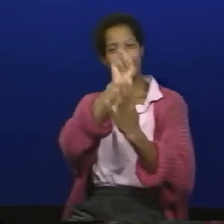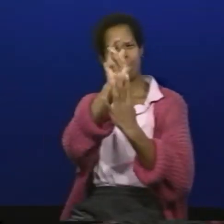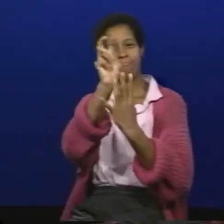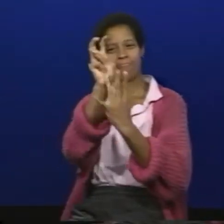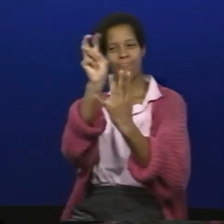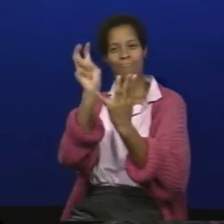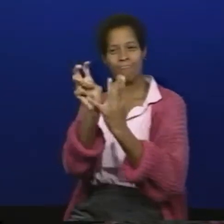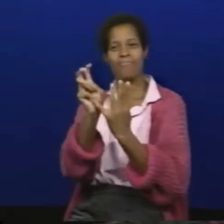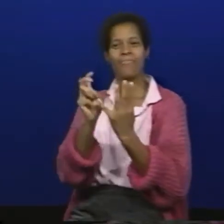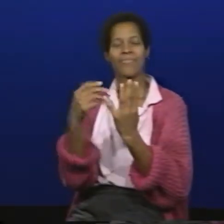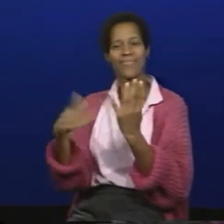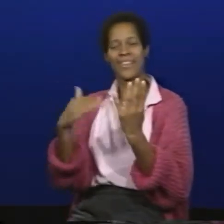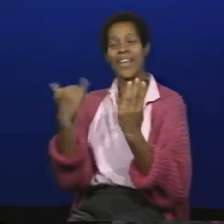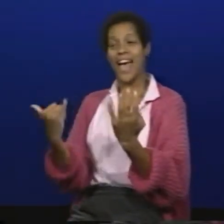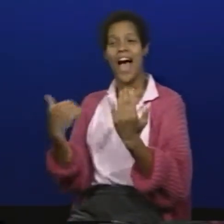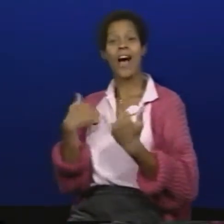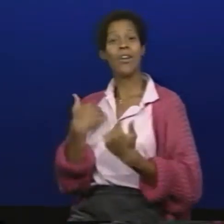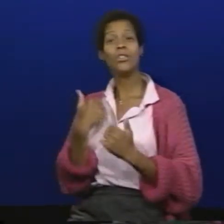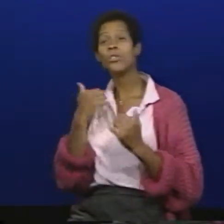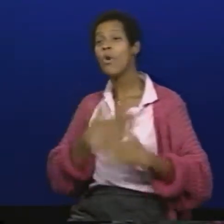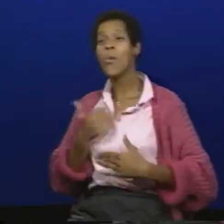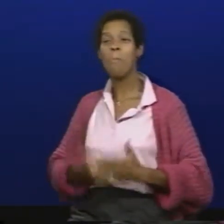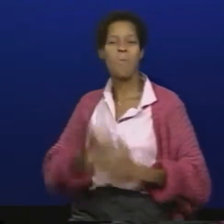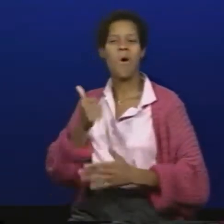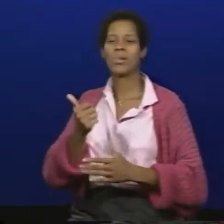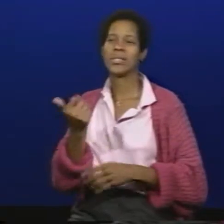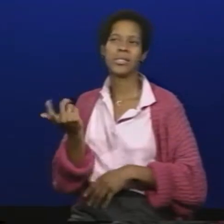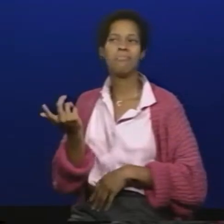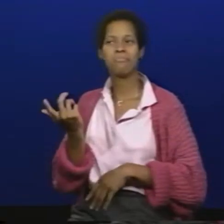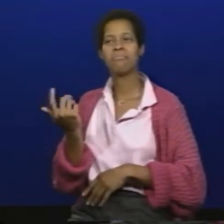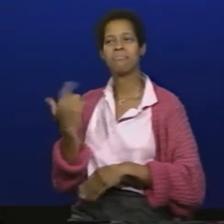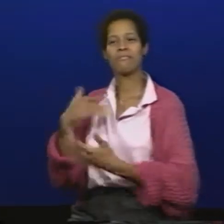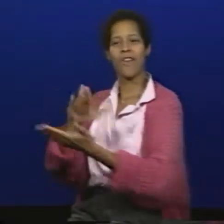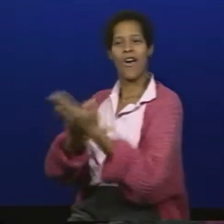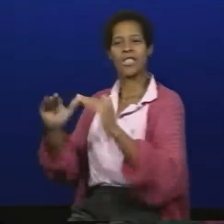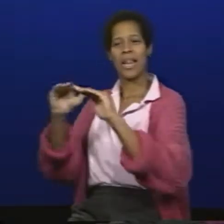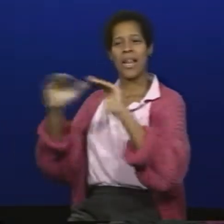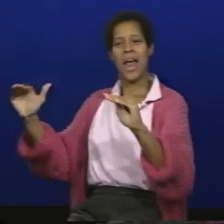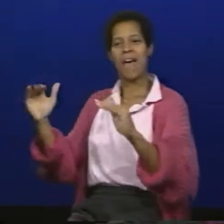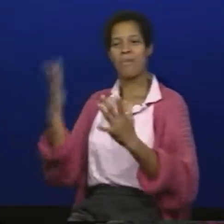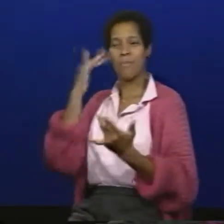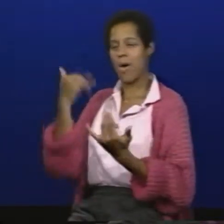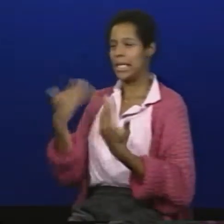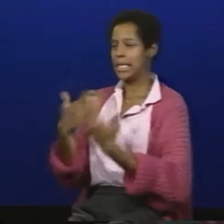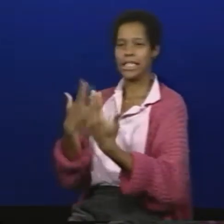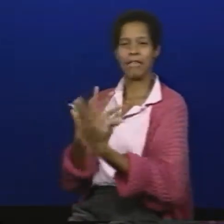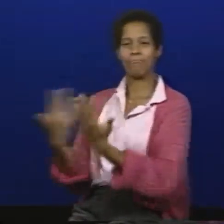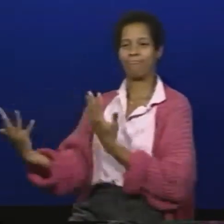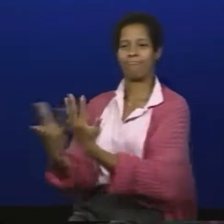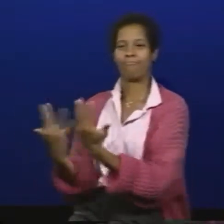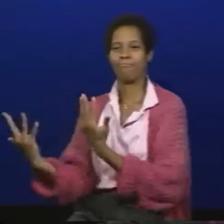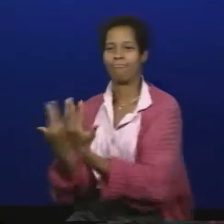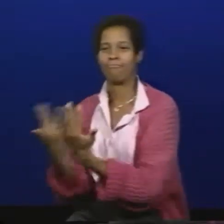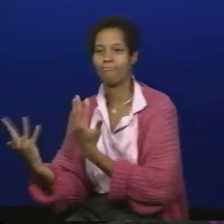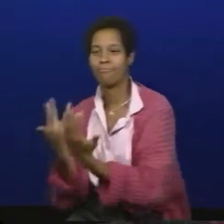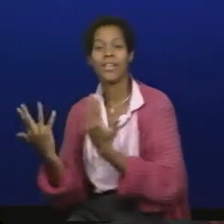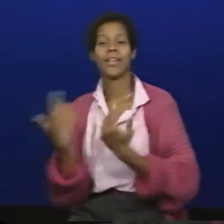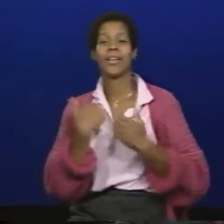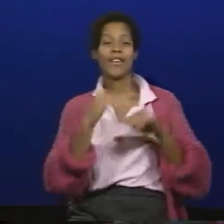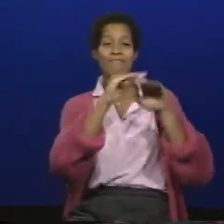it's been great for me working at the four different deaf schools but my most enjoyable experience has been working with the college